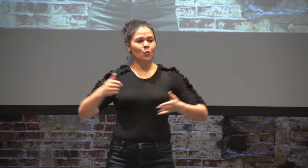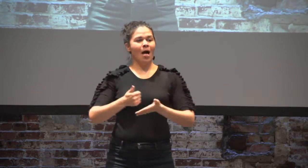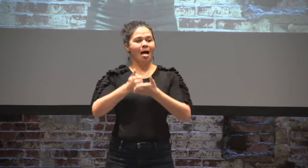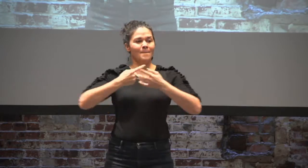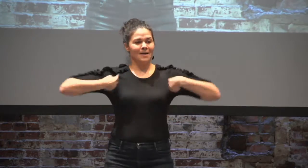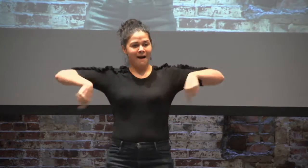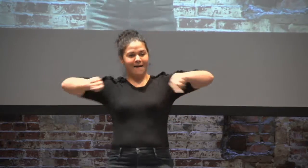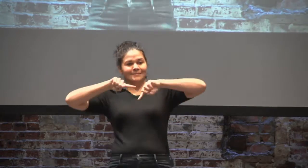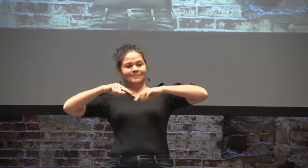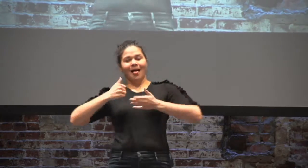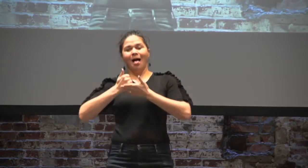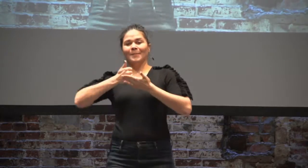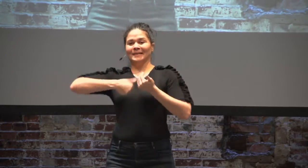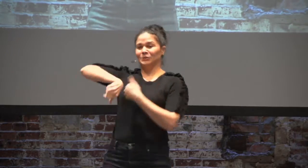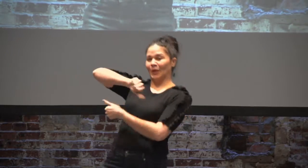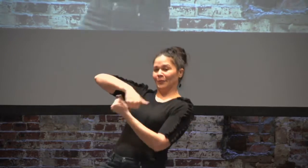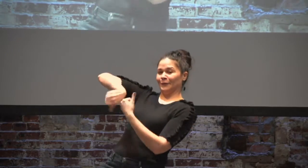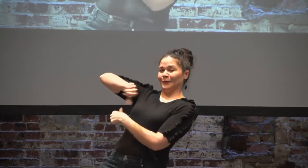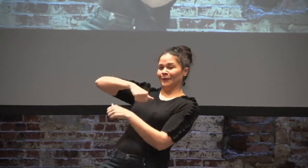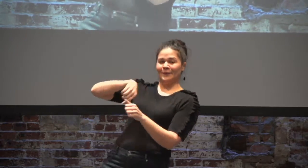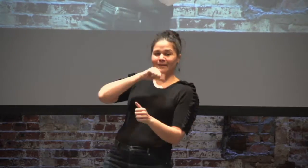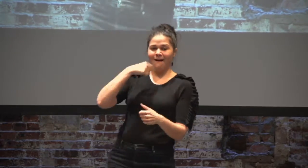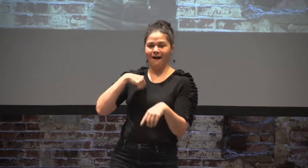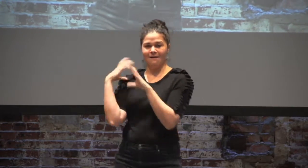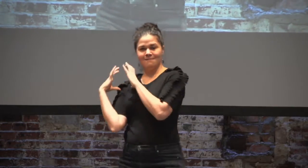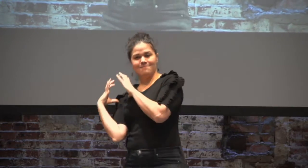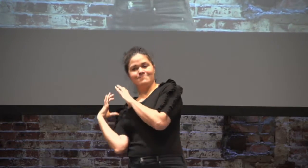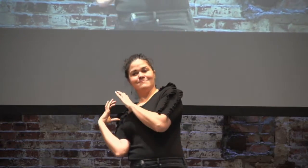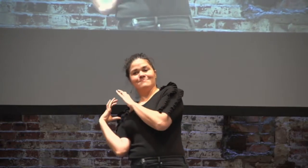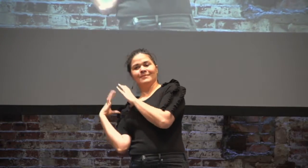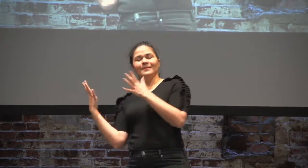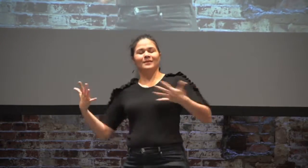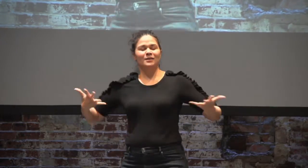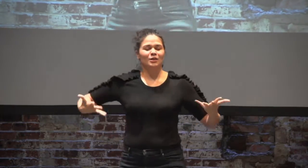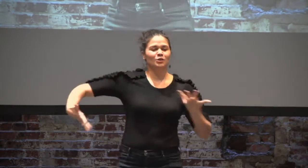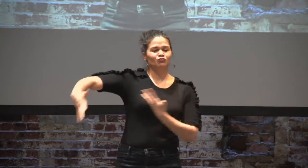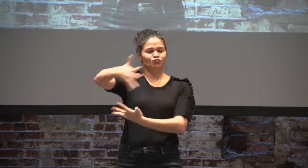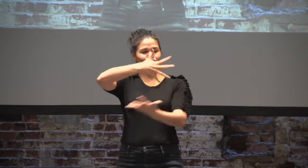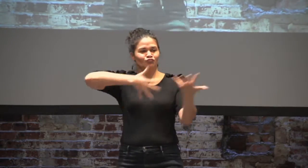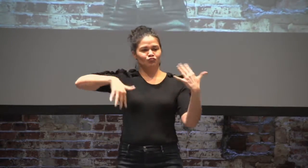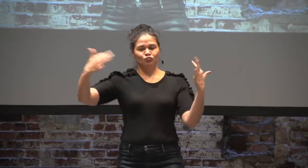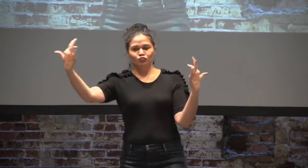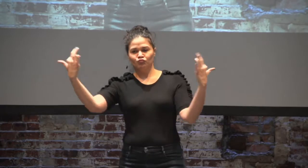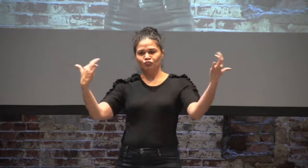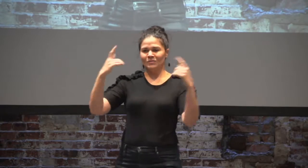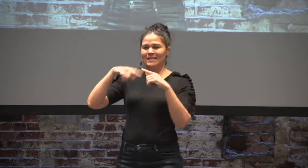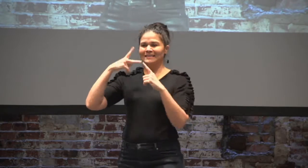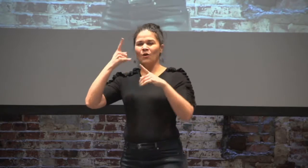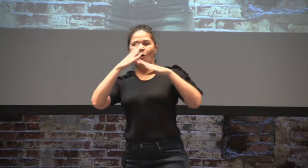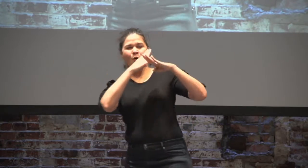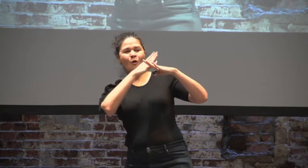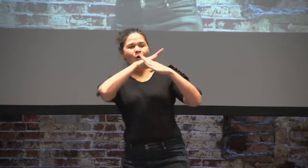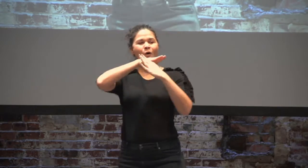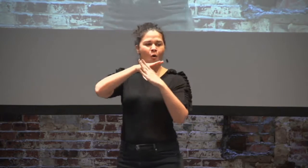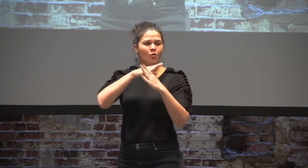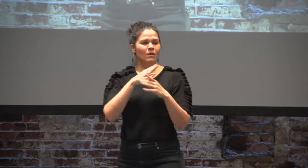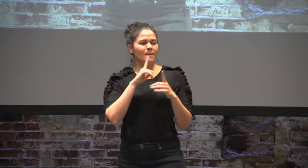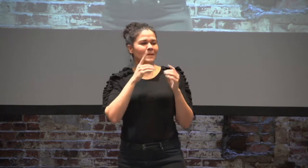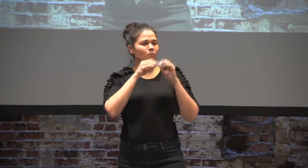to do, we need you. You're part of this process. We need to help each other. This is a group effort. So do what you need to do. Make sure you